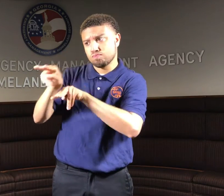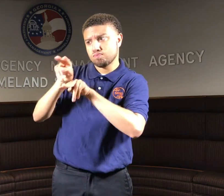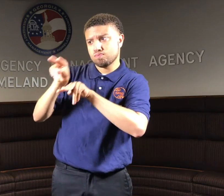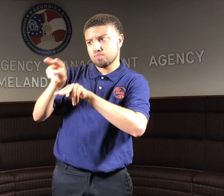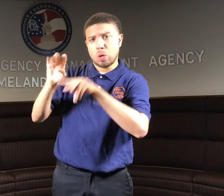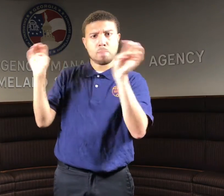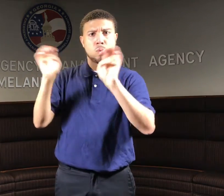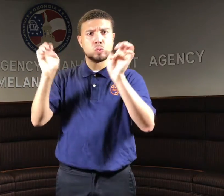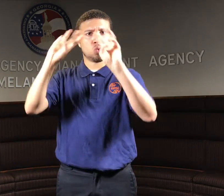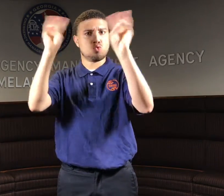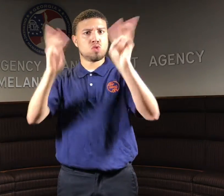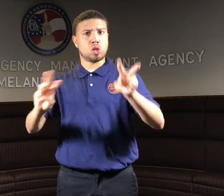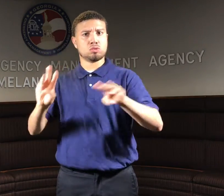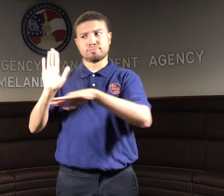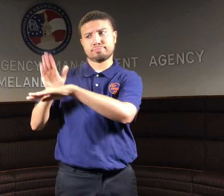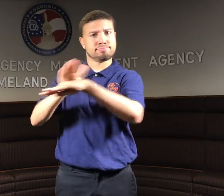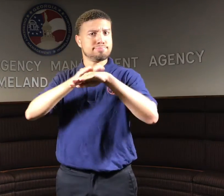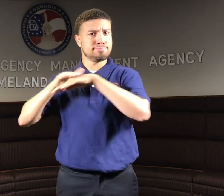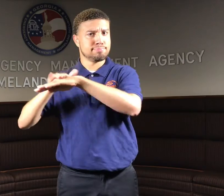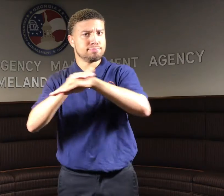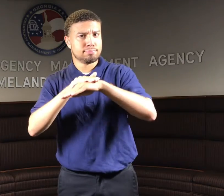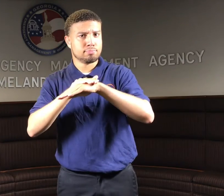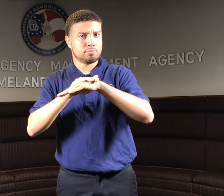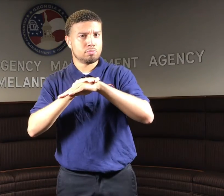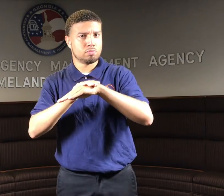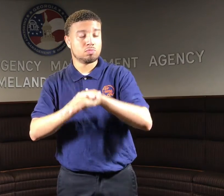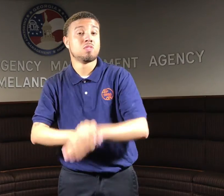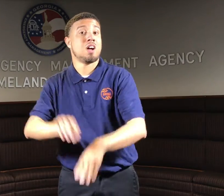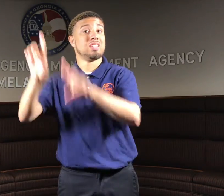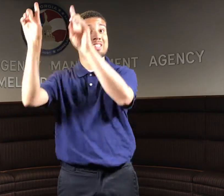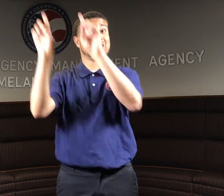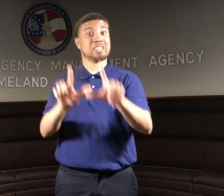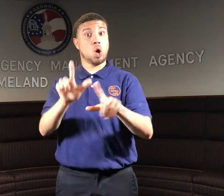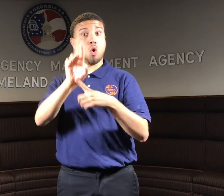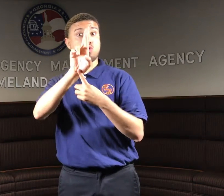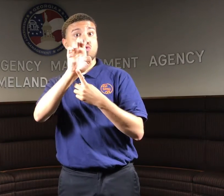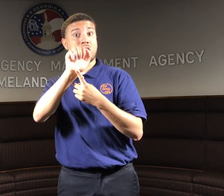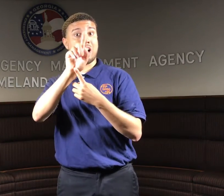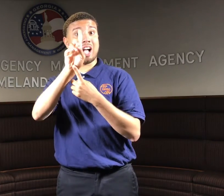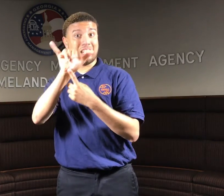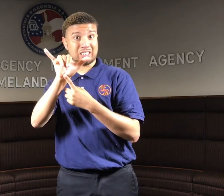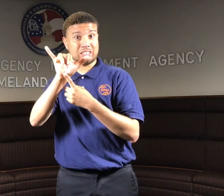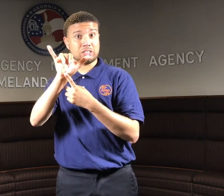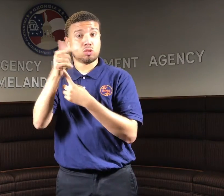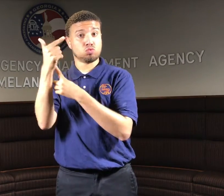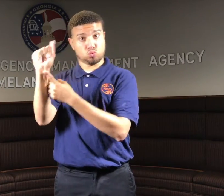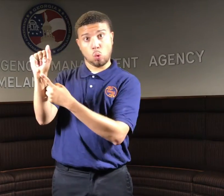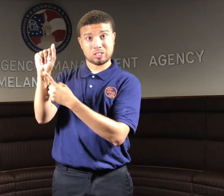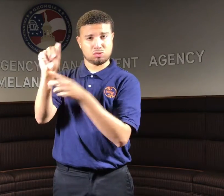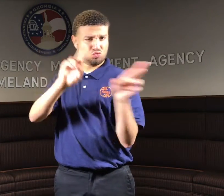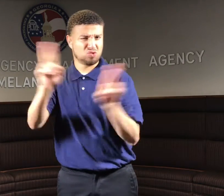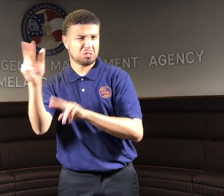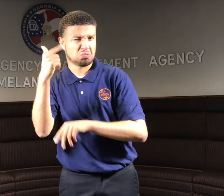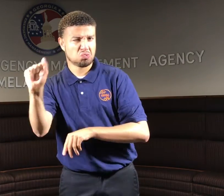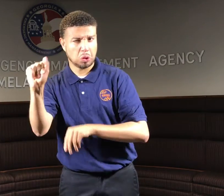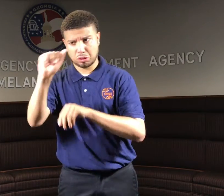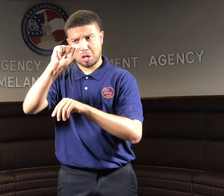emergency alerts and the counties of their families, and download the Ready Georgia app for geo-targeted weather